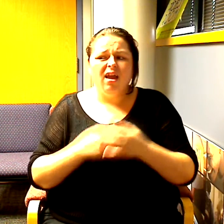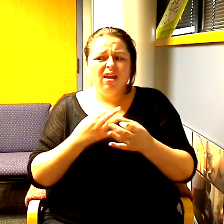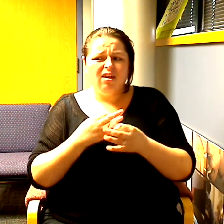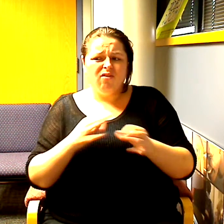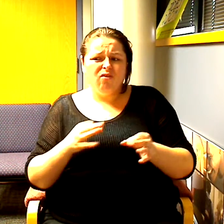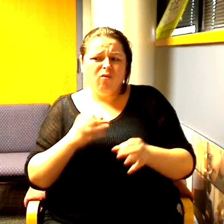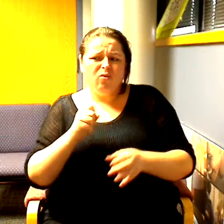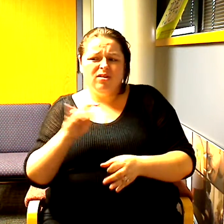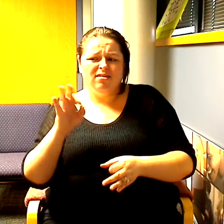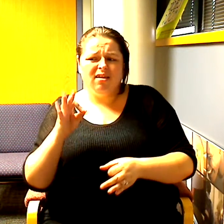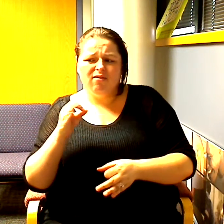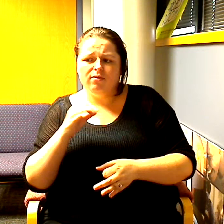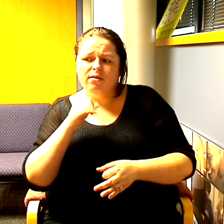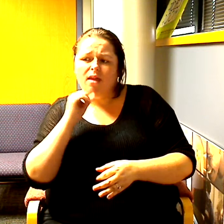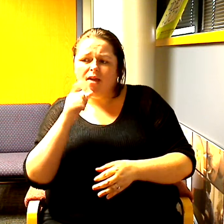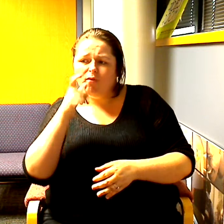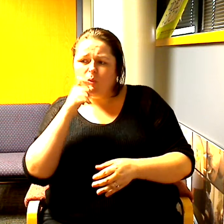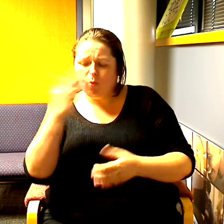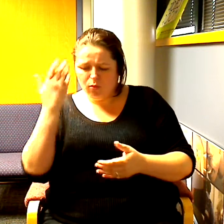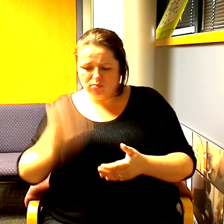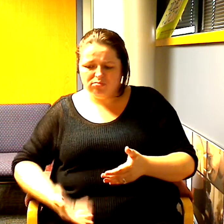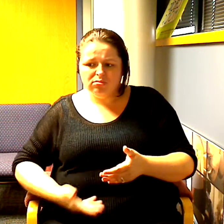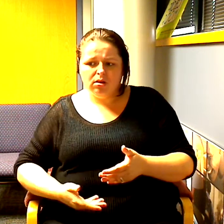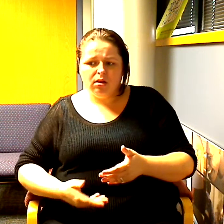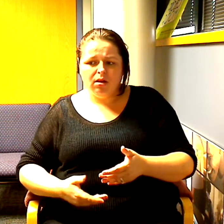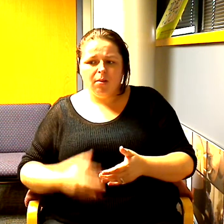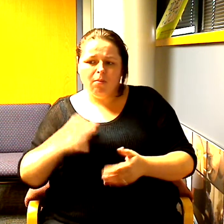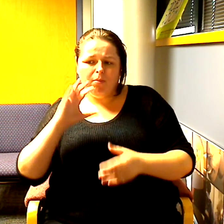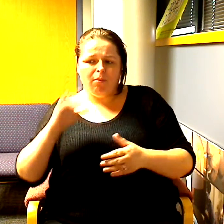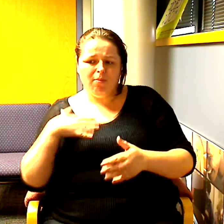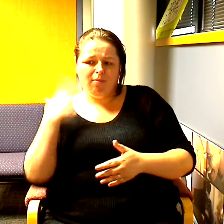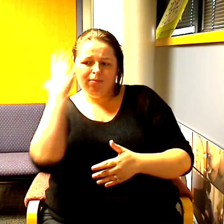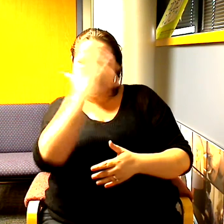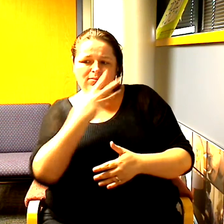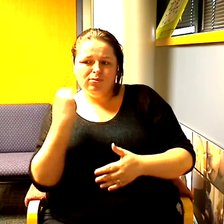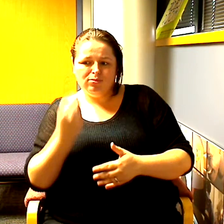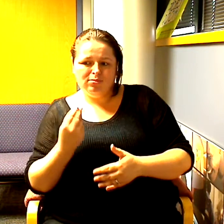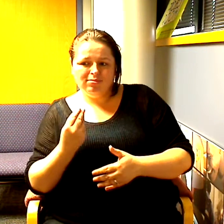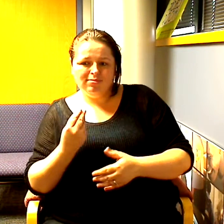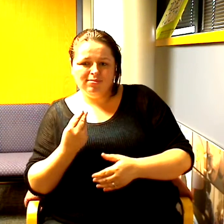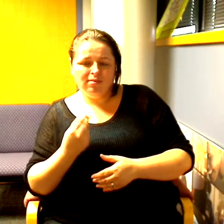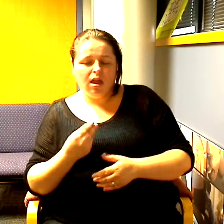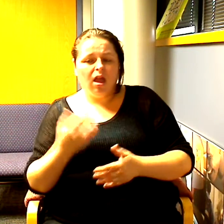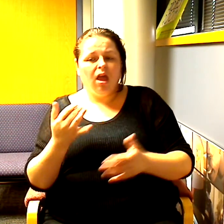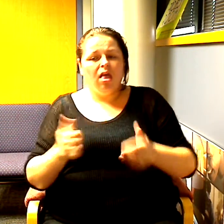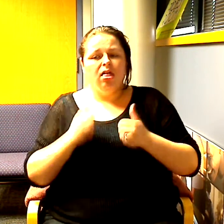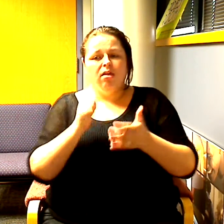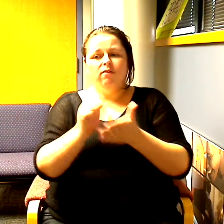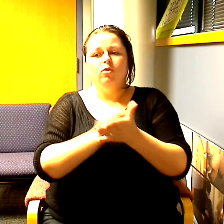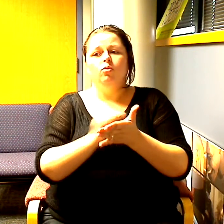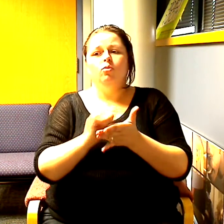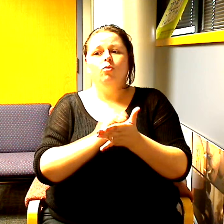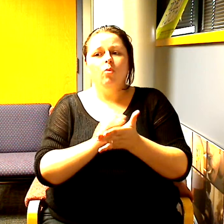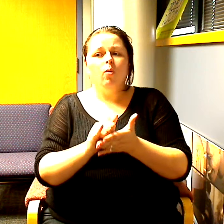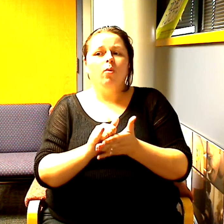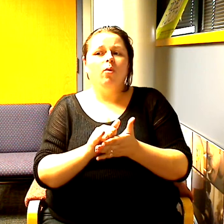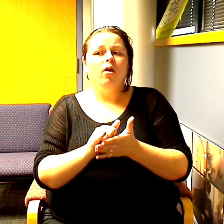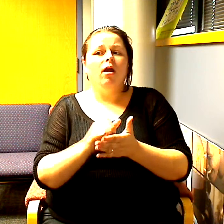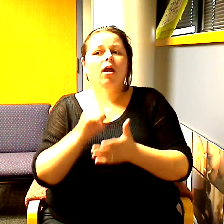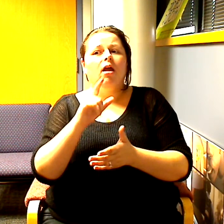paying a cost for how they look and not who they are I live in New York and last year of the 140,000 teenagers